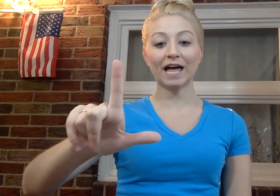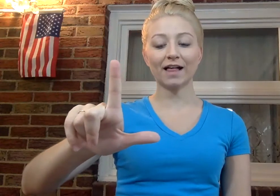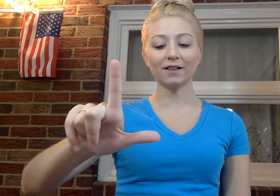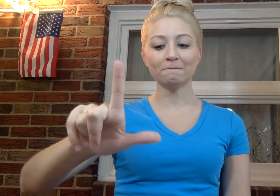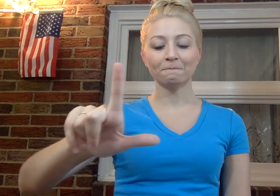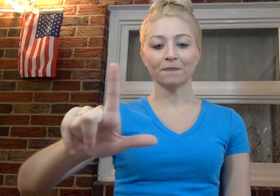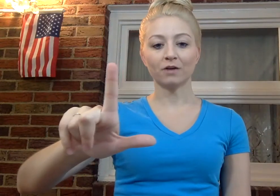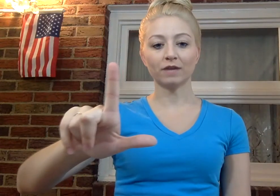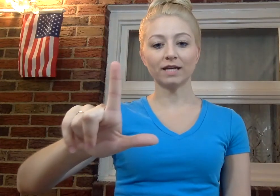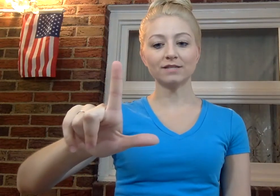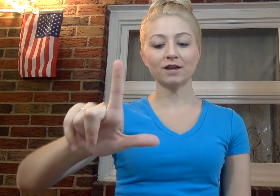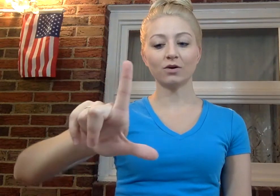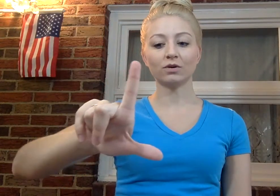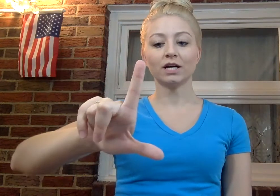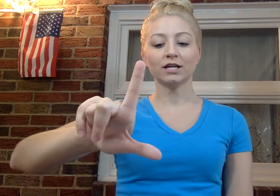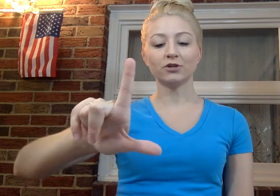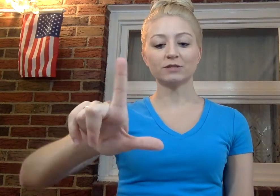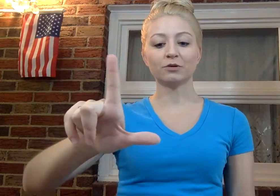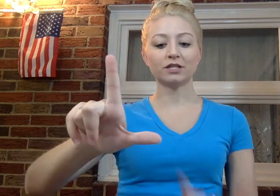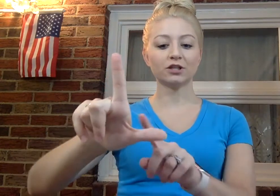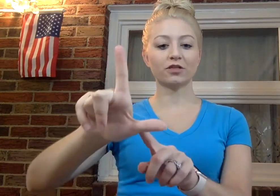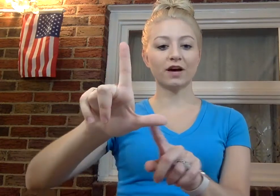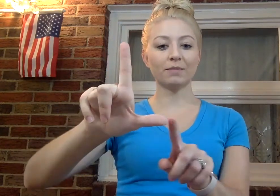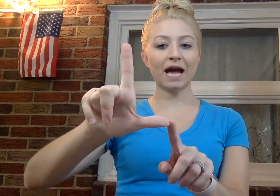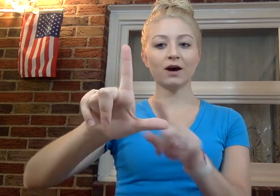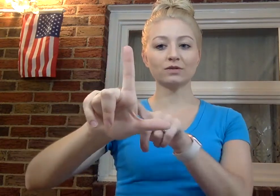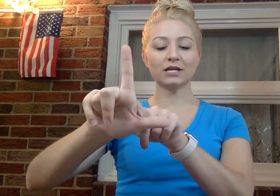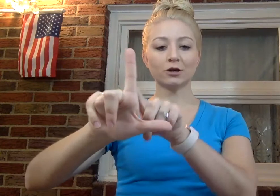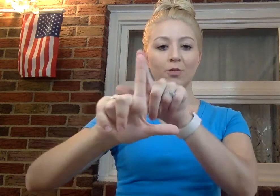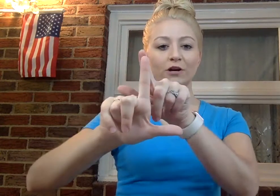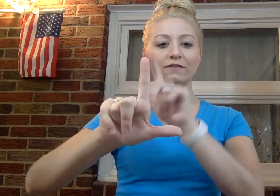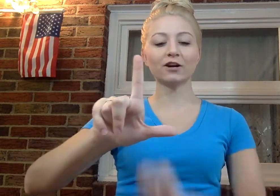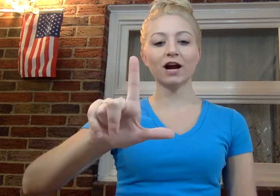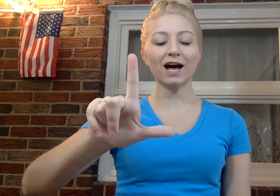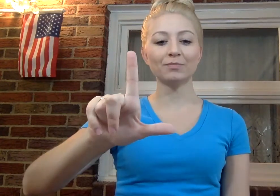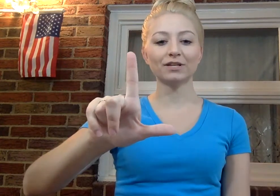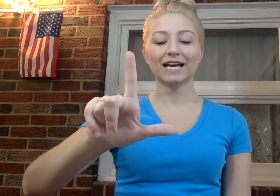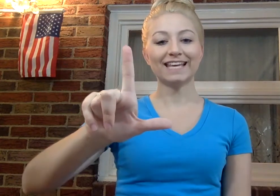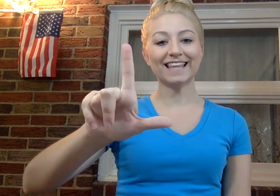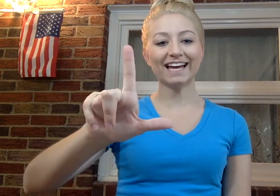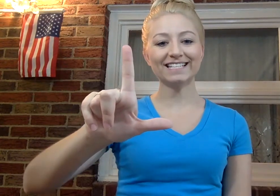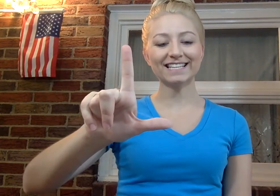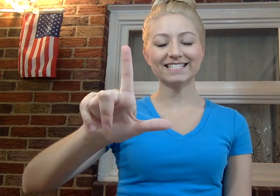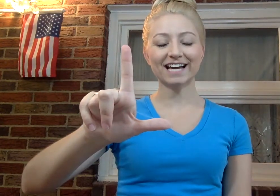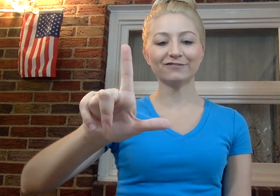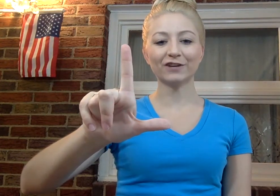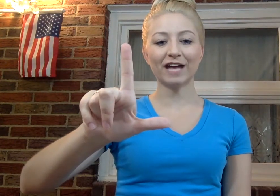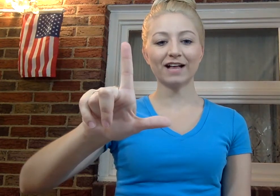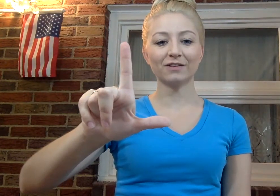L, all right? So you just put your thumb out and you're pointing your finger up and that is the sign for L.